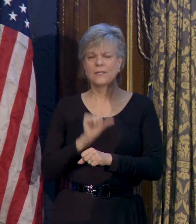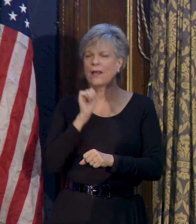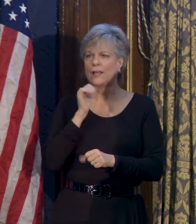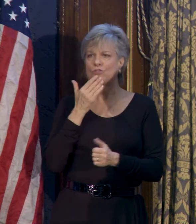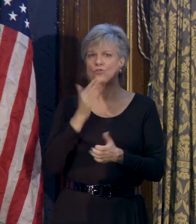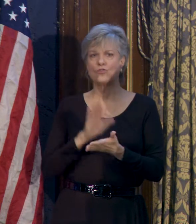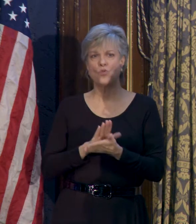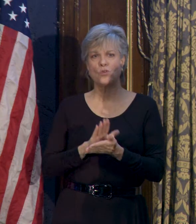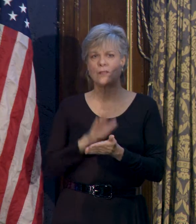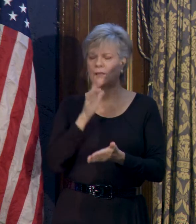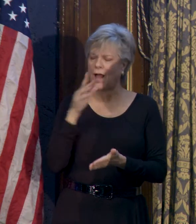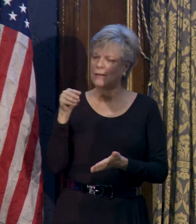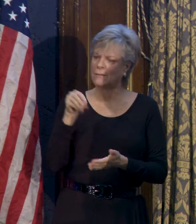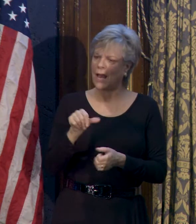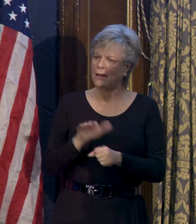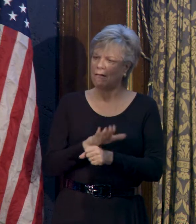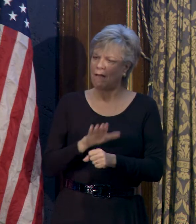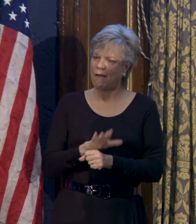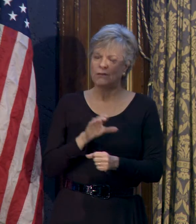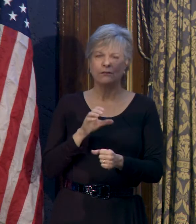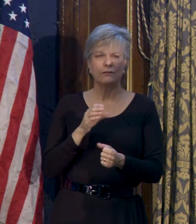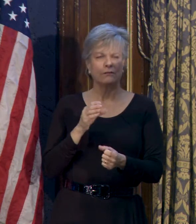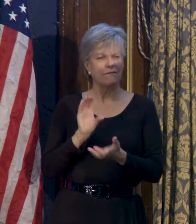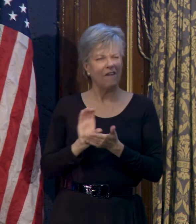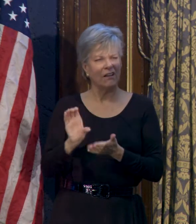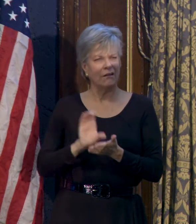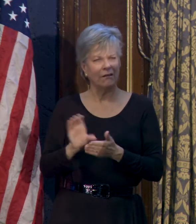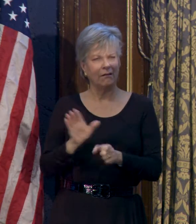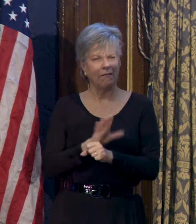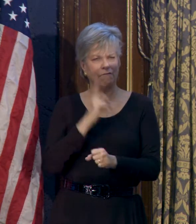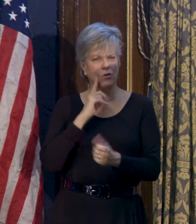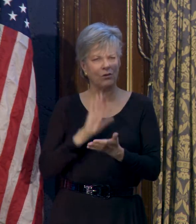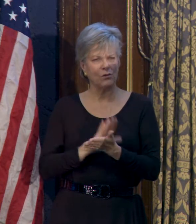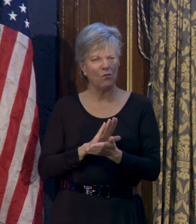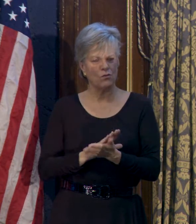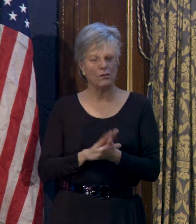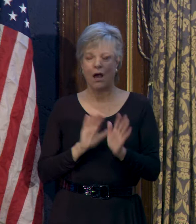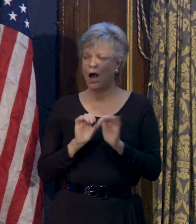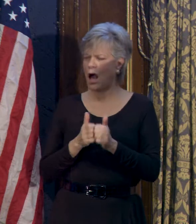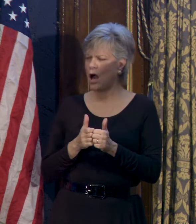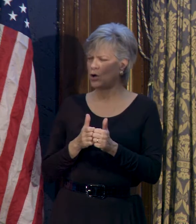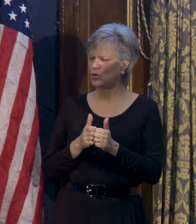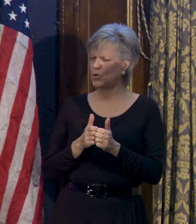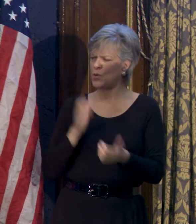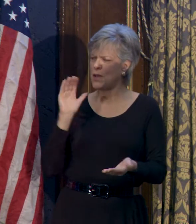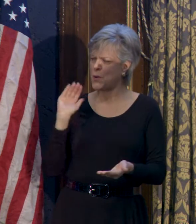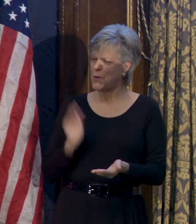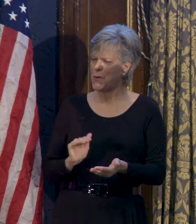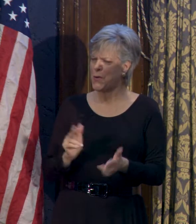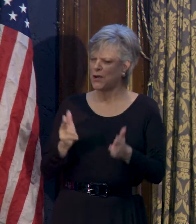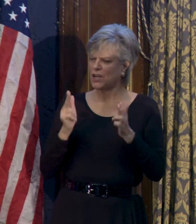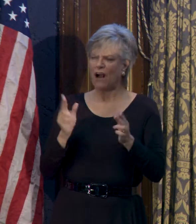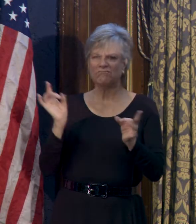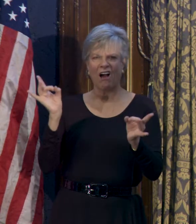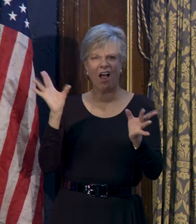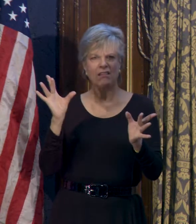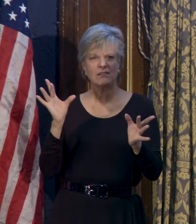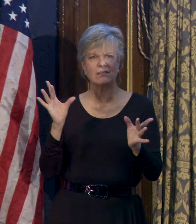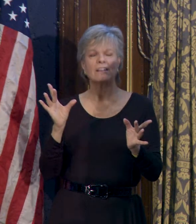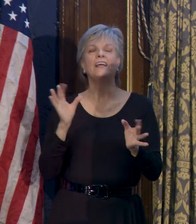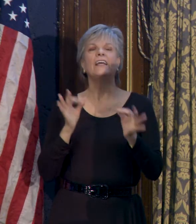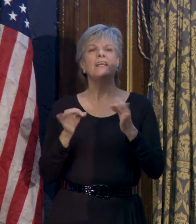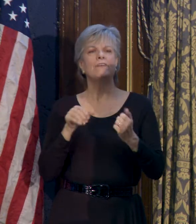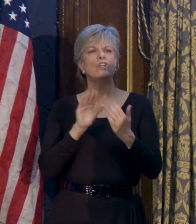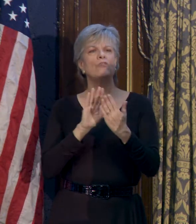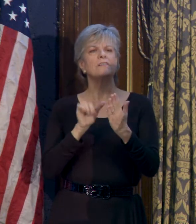schools. Applying a public health approach to combating gun violence holds great promise as it addresses these historic